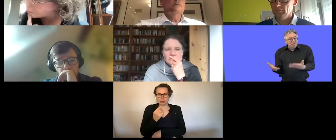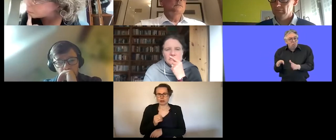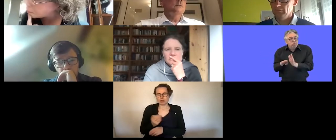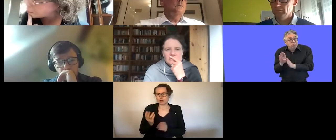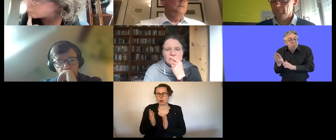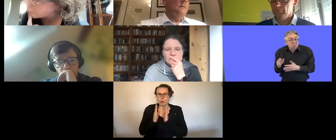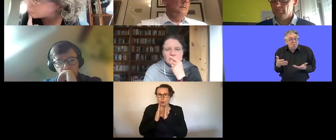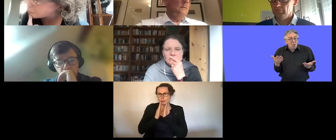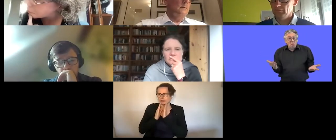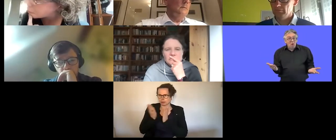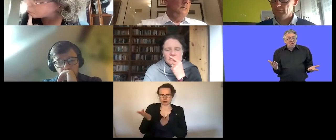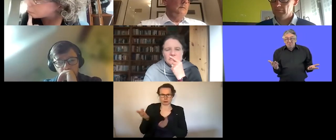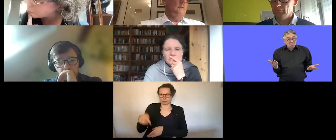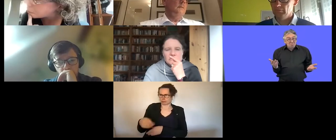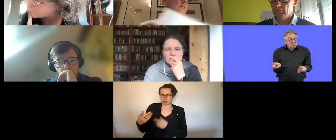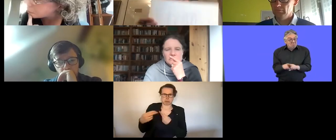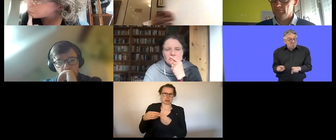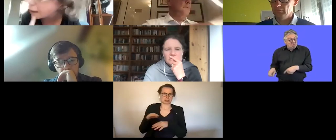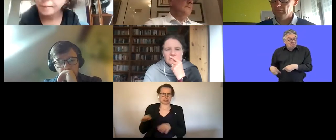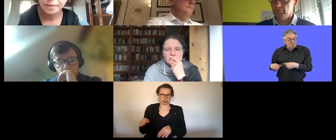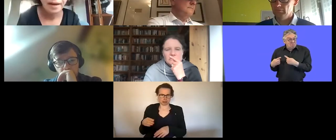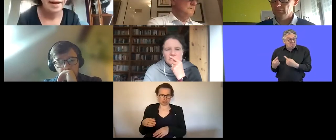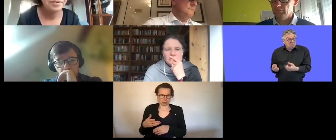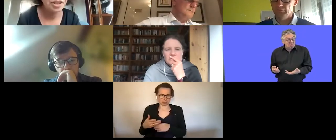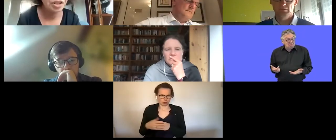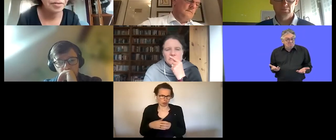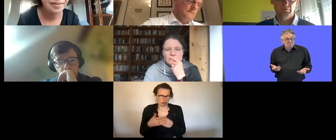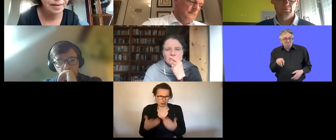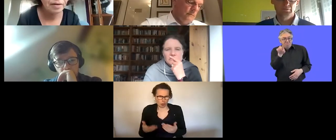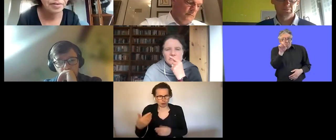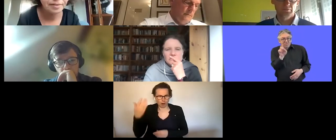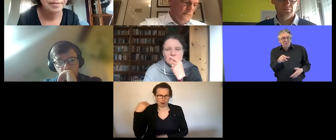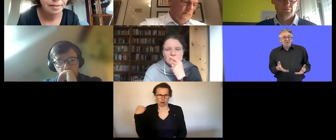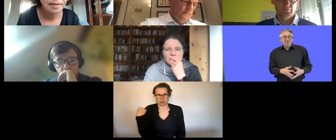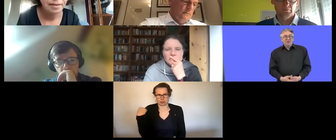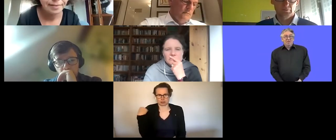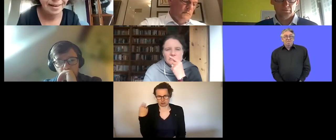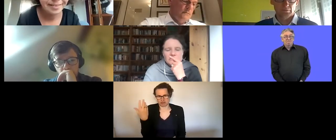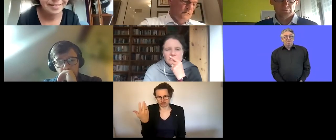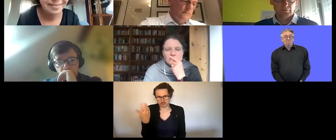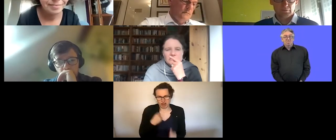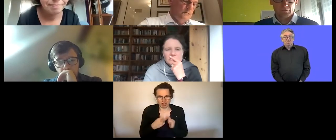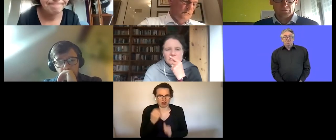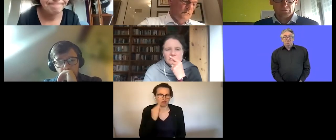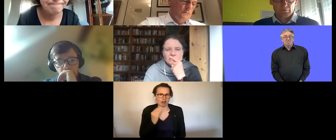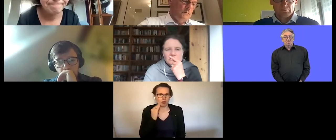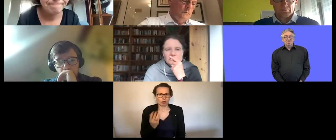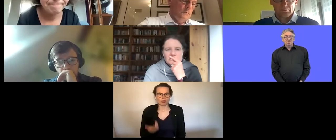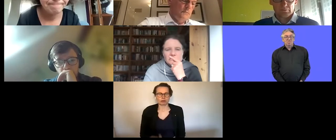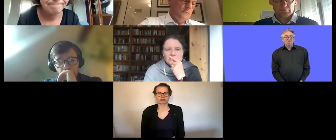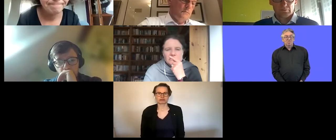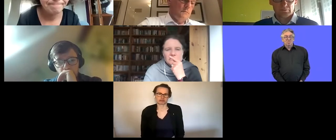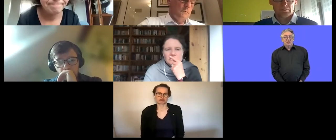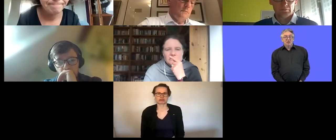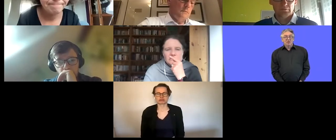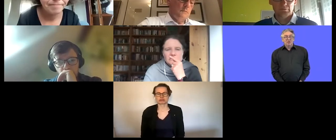you have a situation where disabled persons are not really